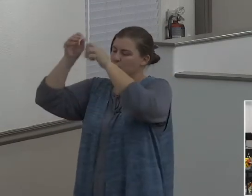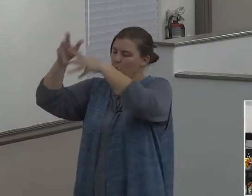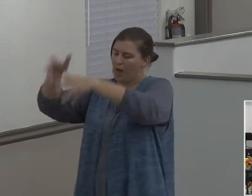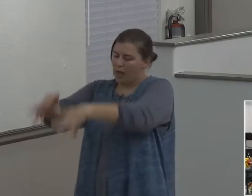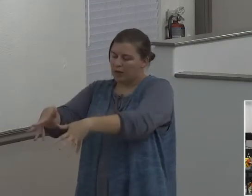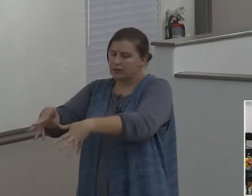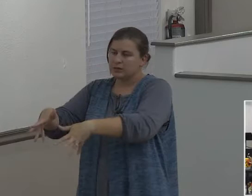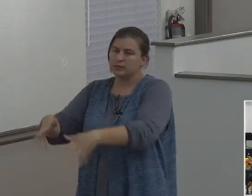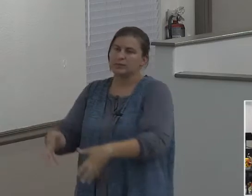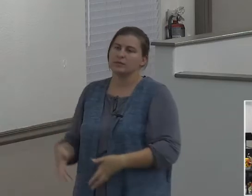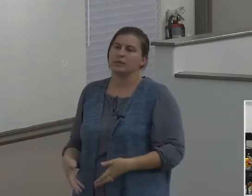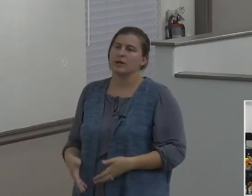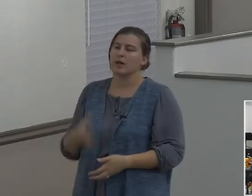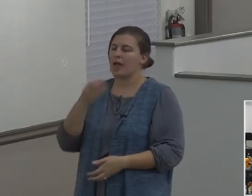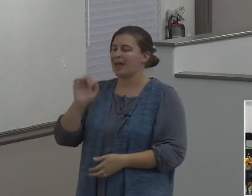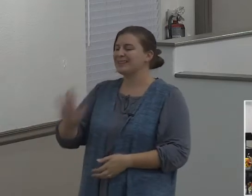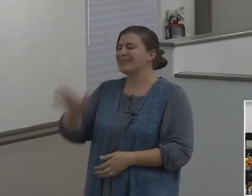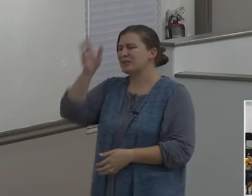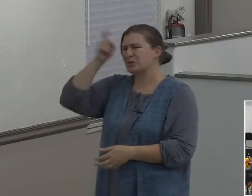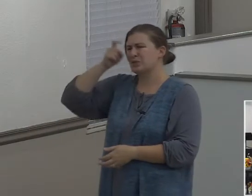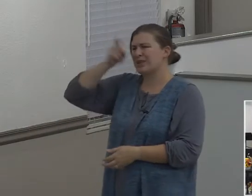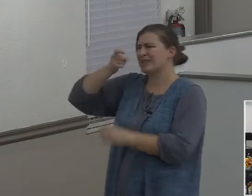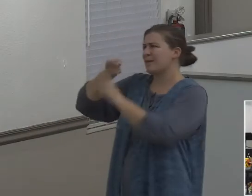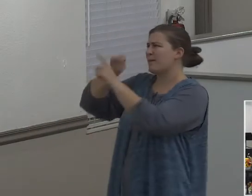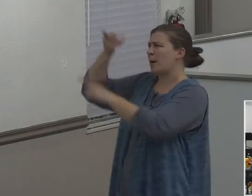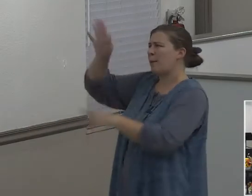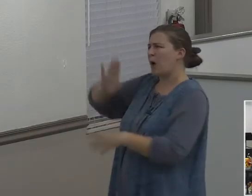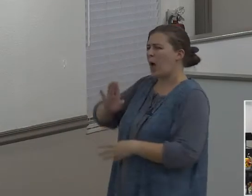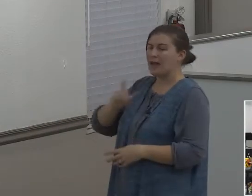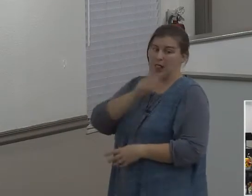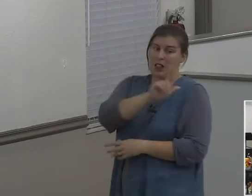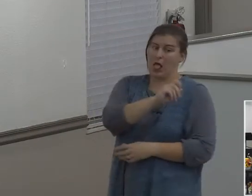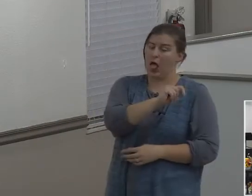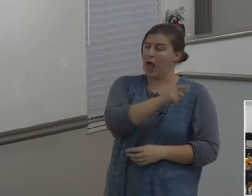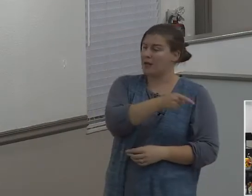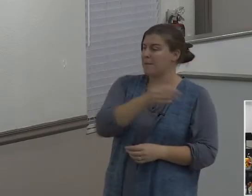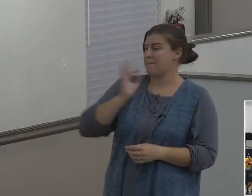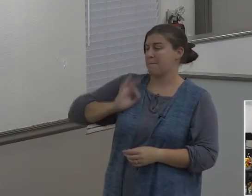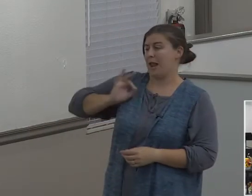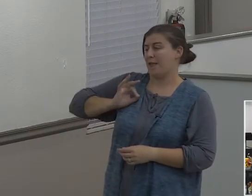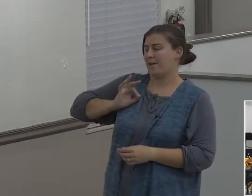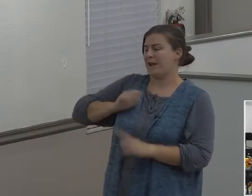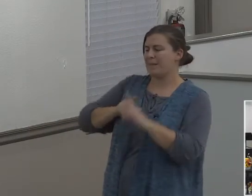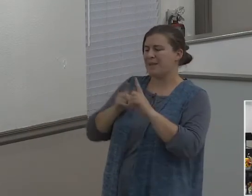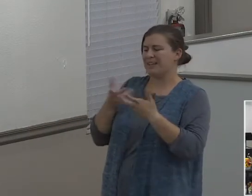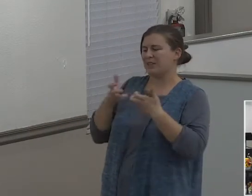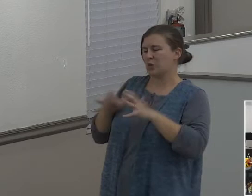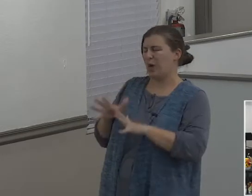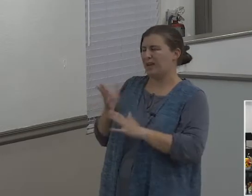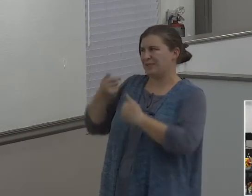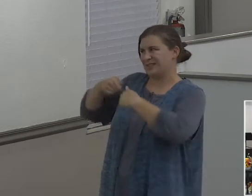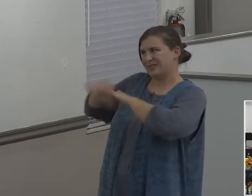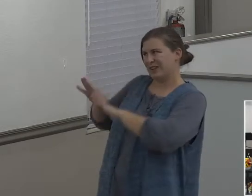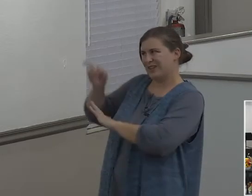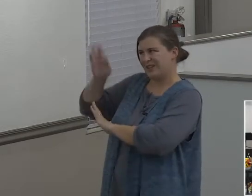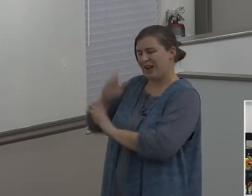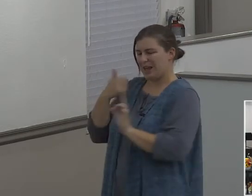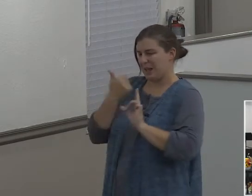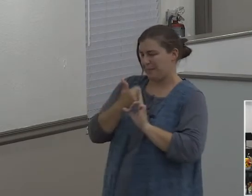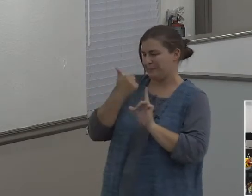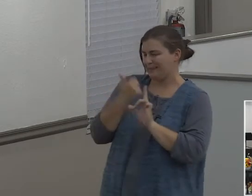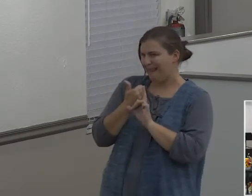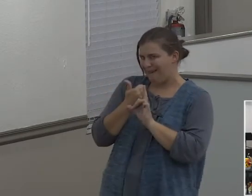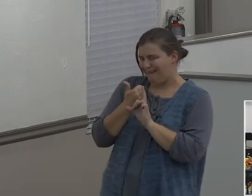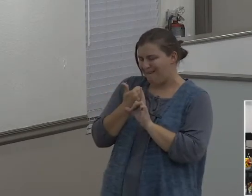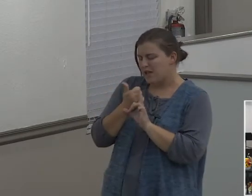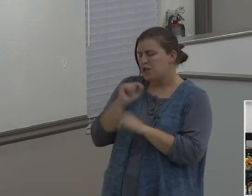from God. And he's been, he's benefiting, but, but Lot doesn't want anything to do with being in subjection to God. He just wants to get the